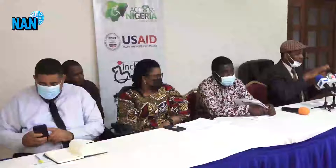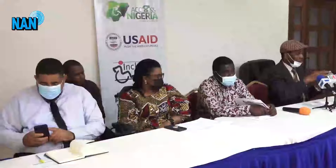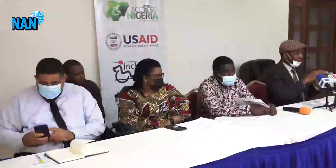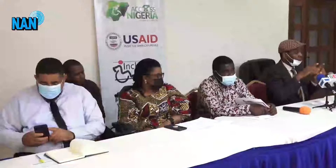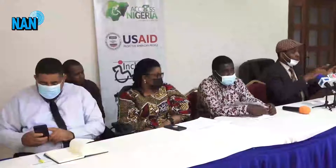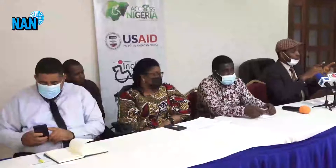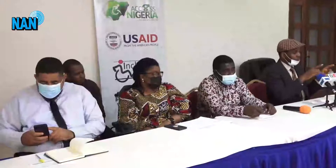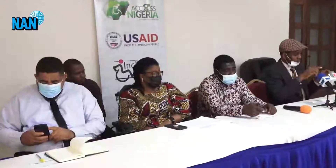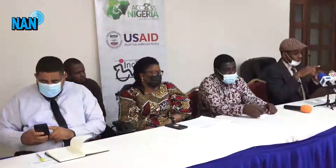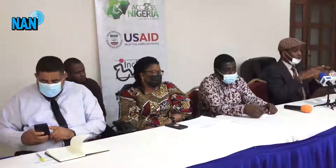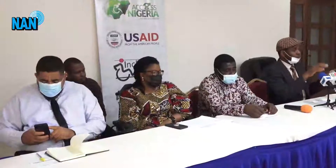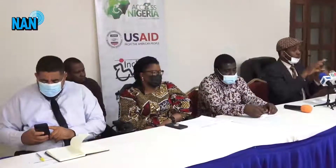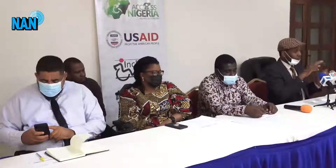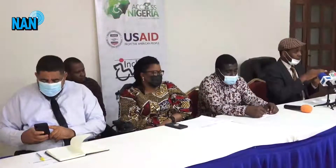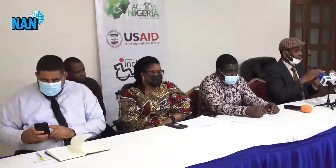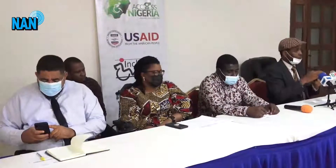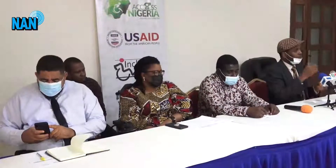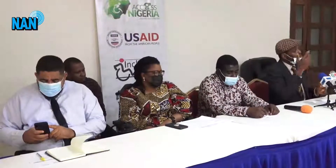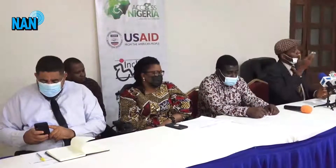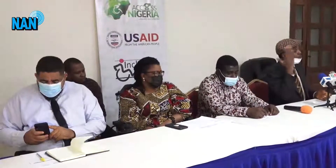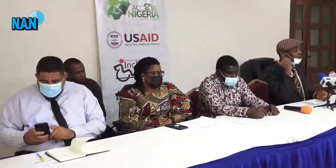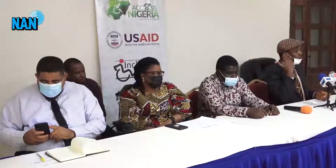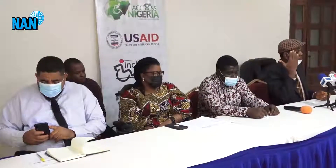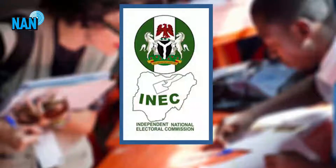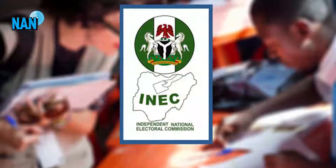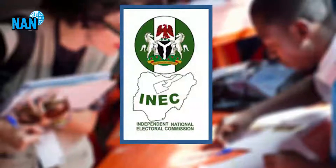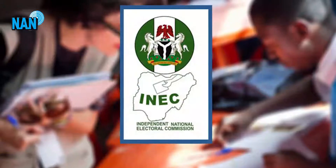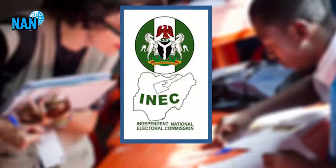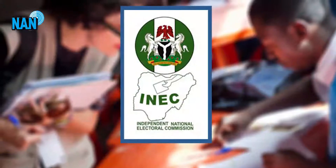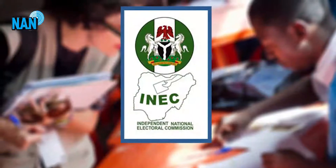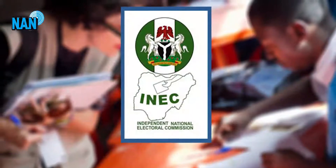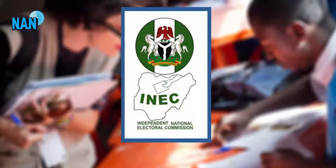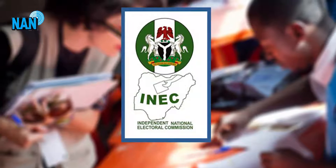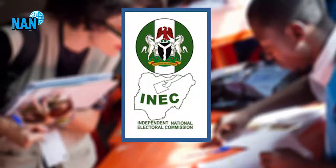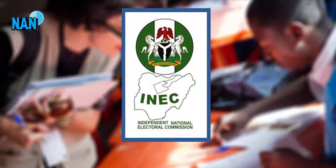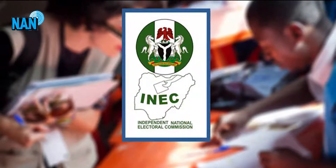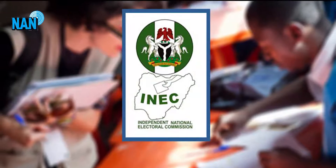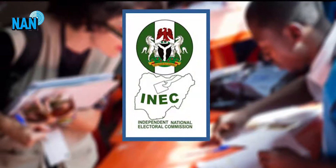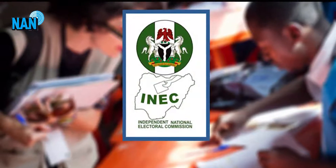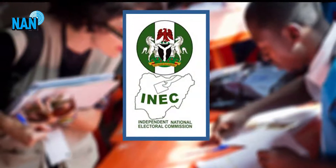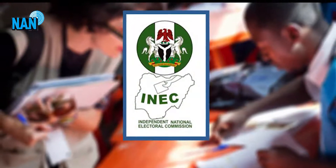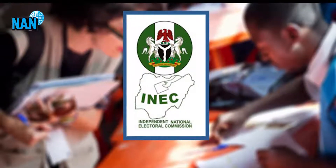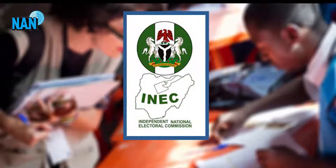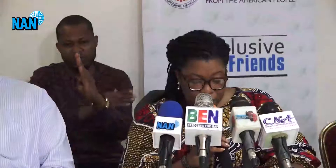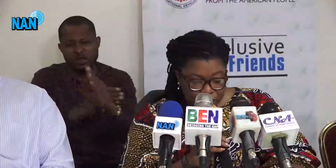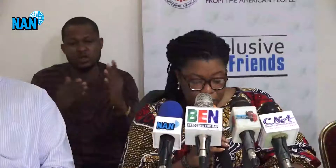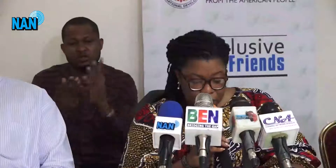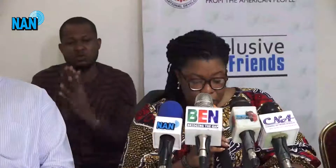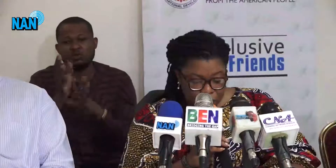The Inclusive Friends Association has called on the Independent National Electoral Commission to provide sign language